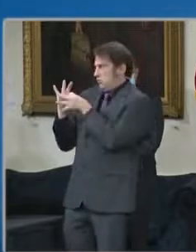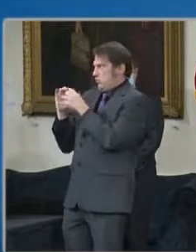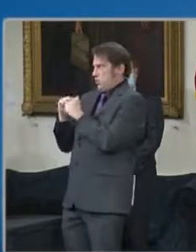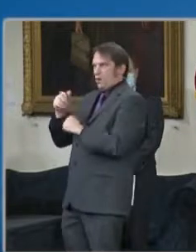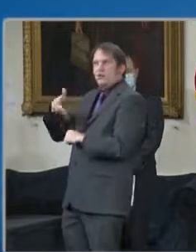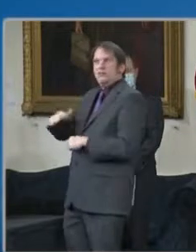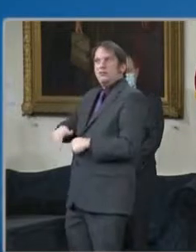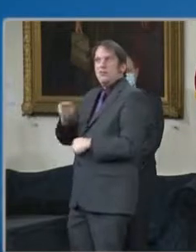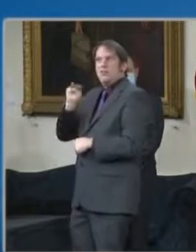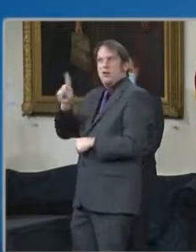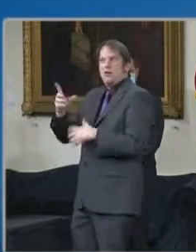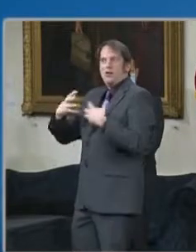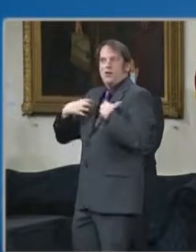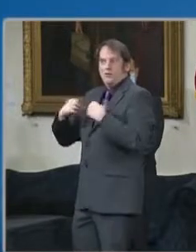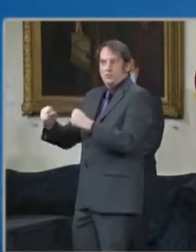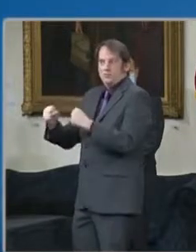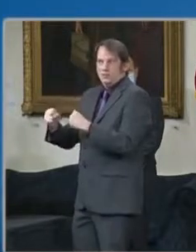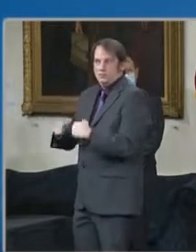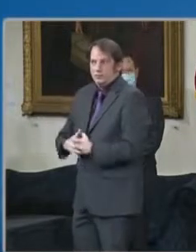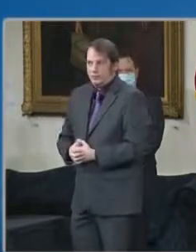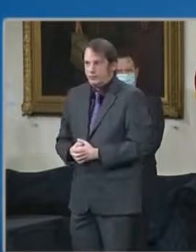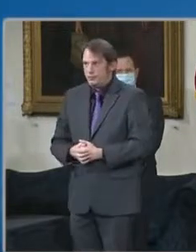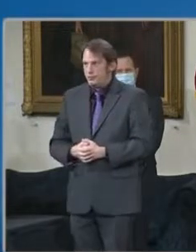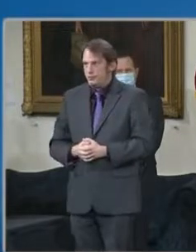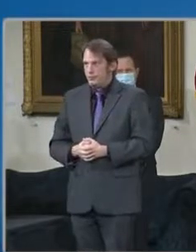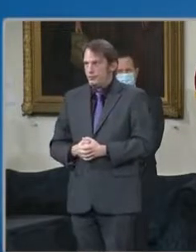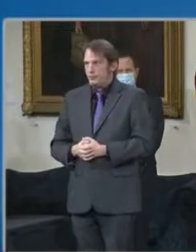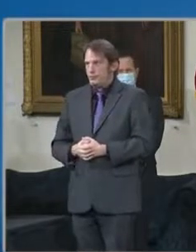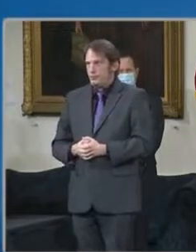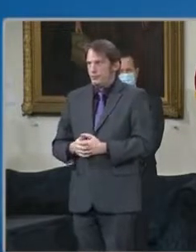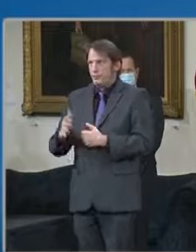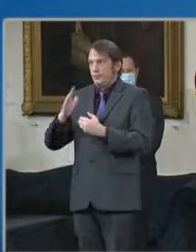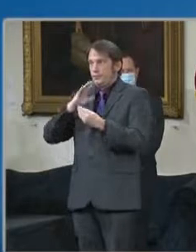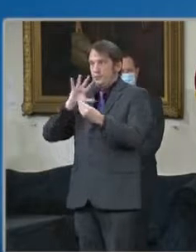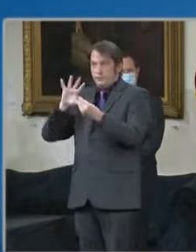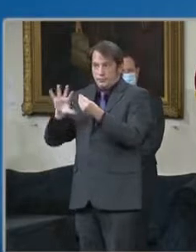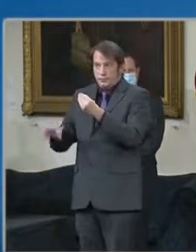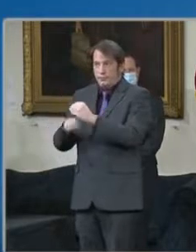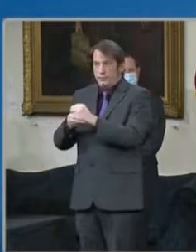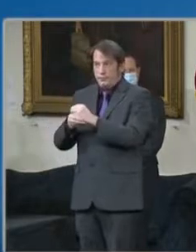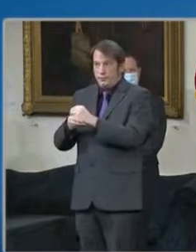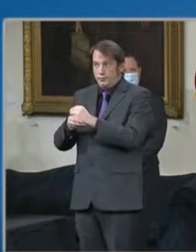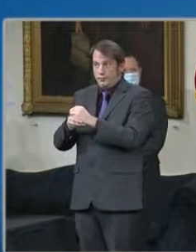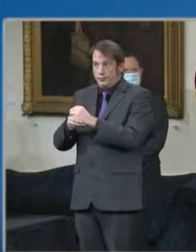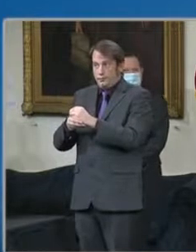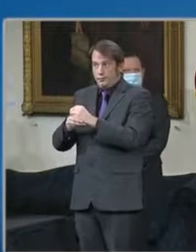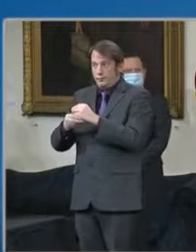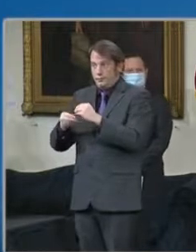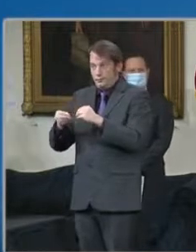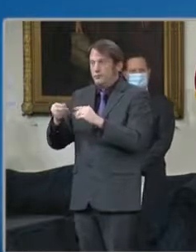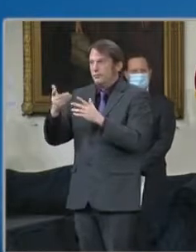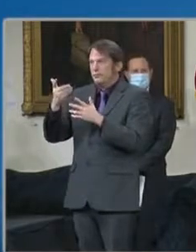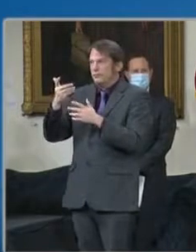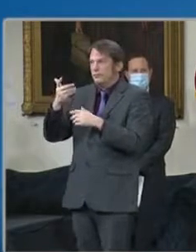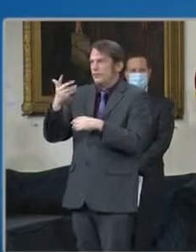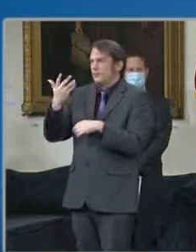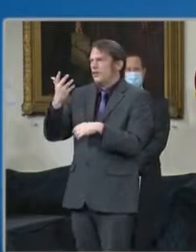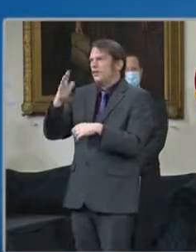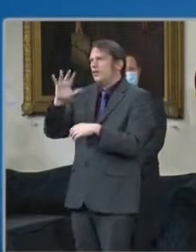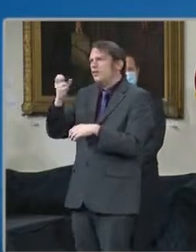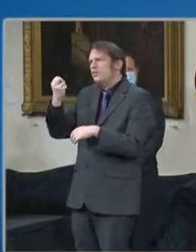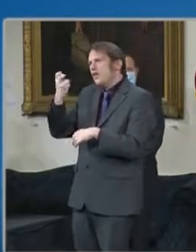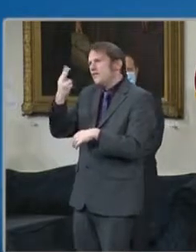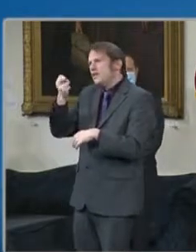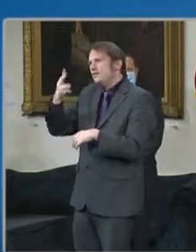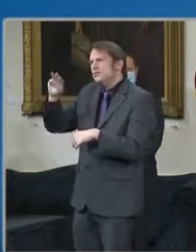12 million dollar COVID-19 community vaccination program led by the Maryland Health Services